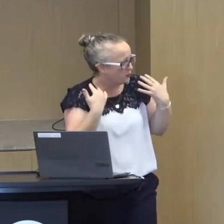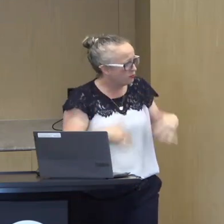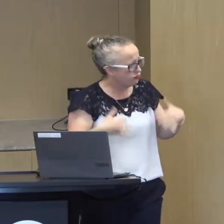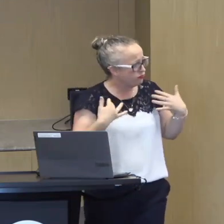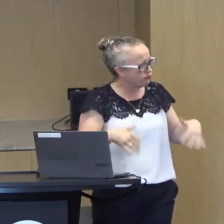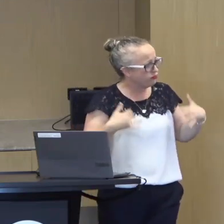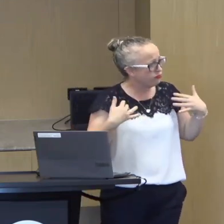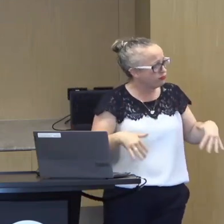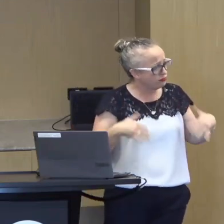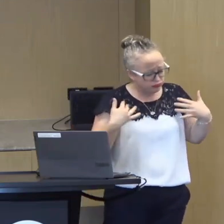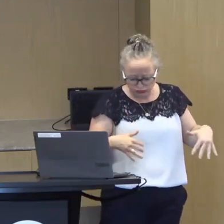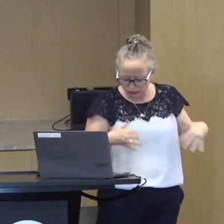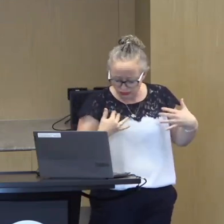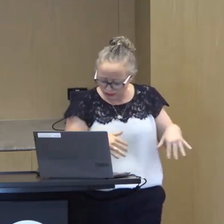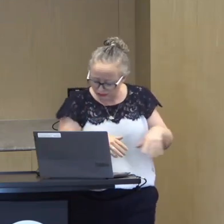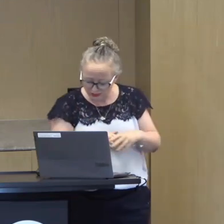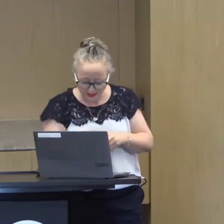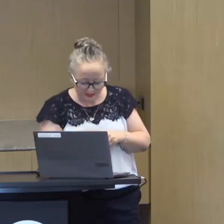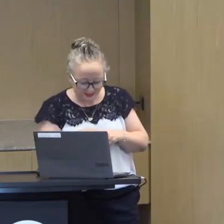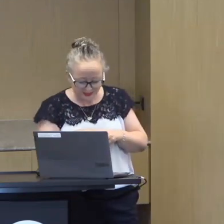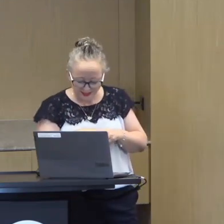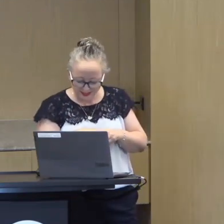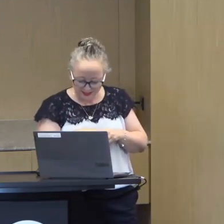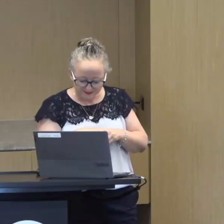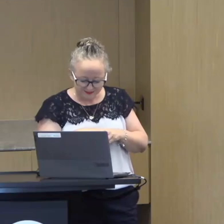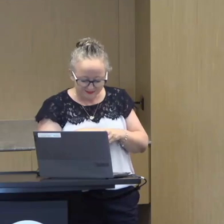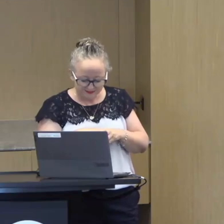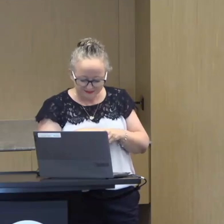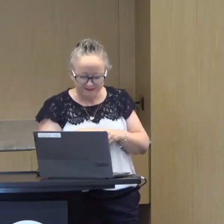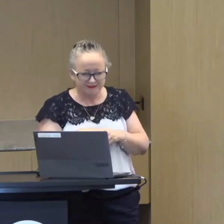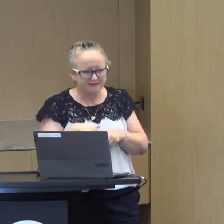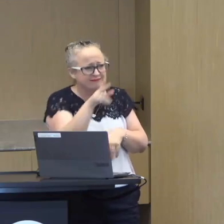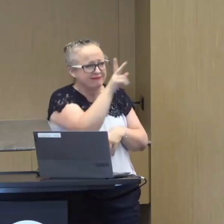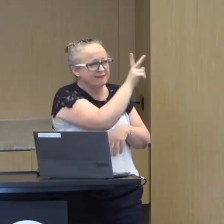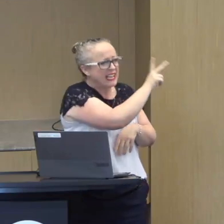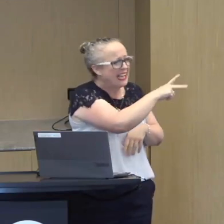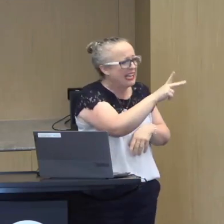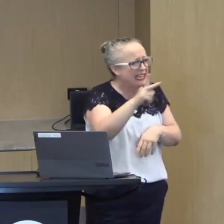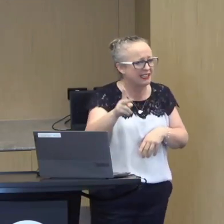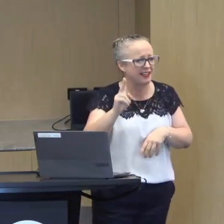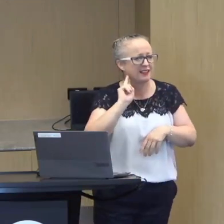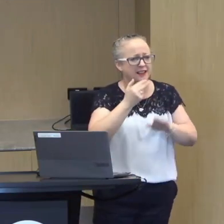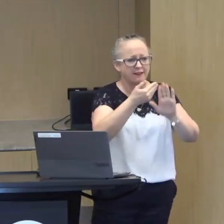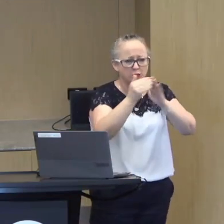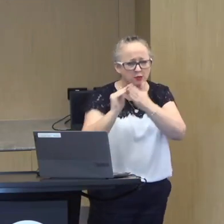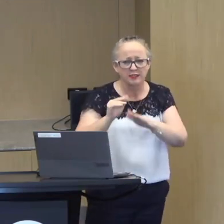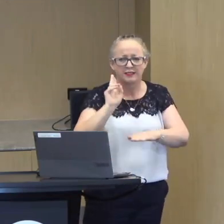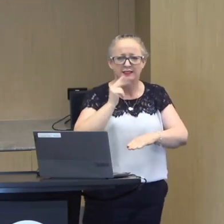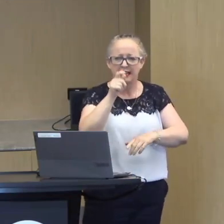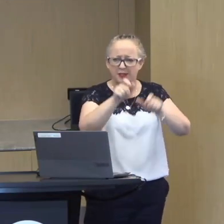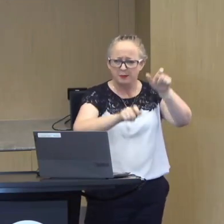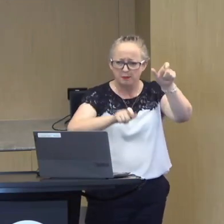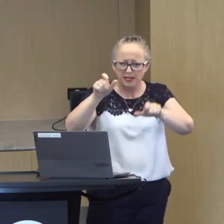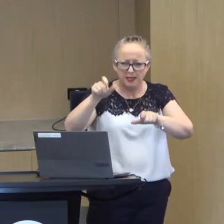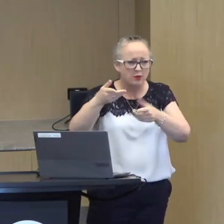And that's just been wonderful that they've handed that and bestowed that information to me. Again and again, the deaf community